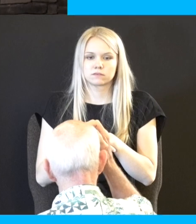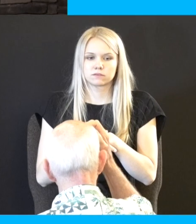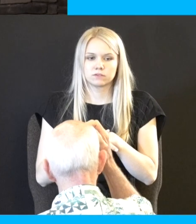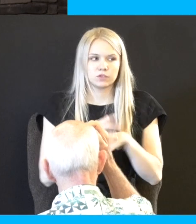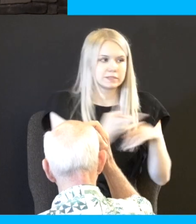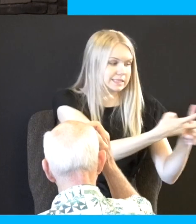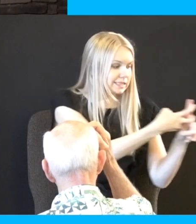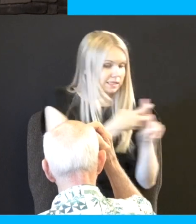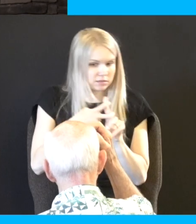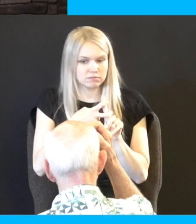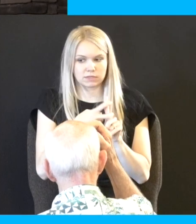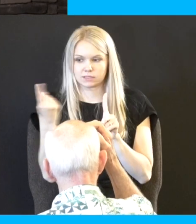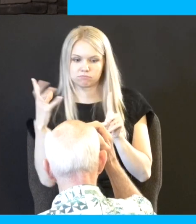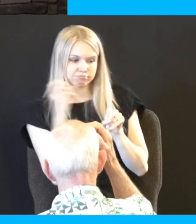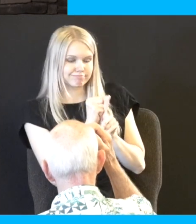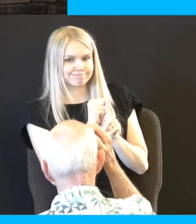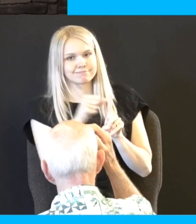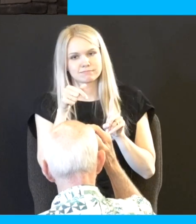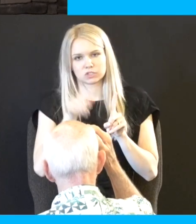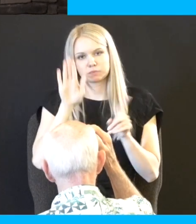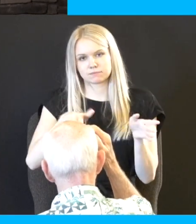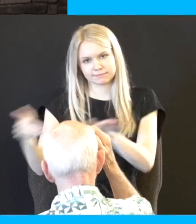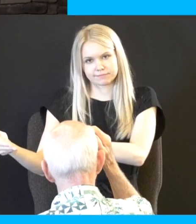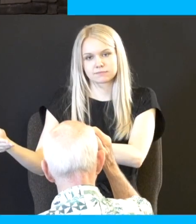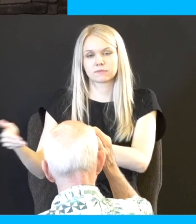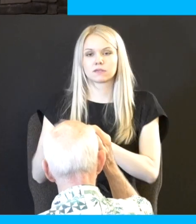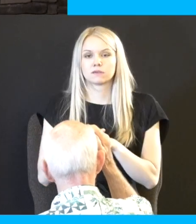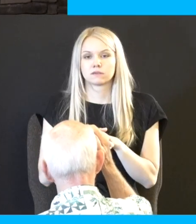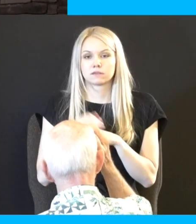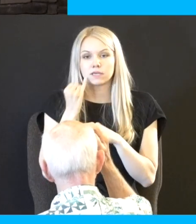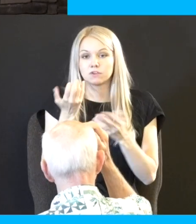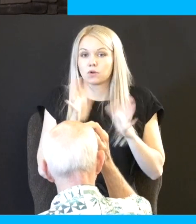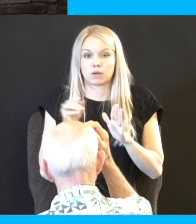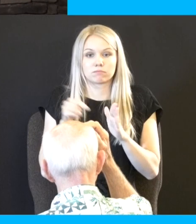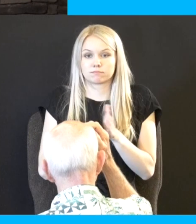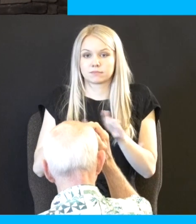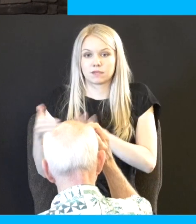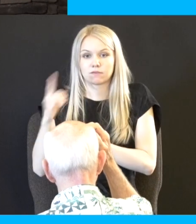it's a death sentence here's a crazy idea if you don't want to be put to death for trafficking people don't traffic them